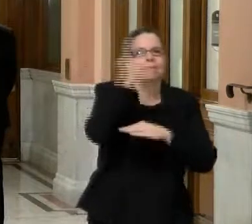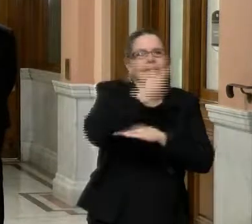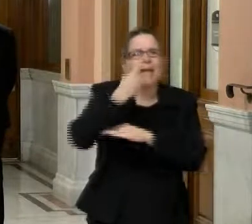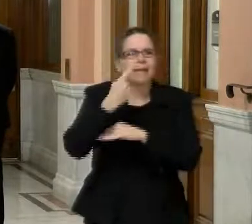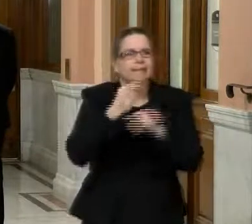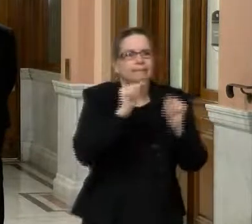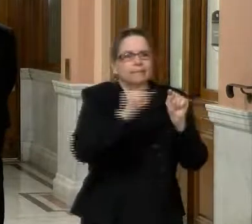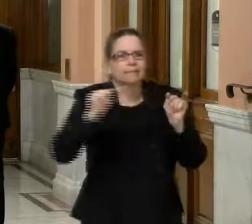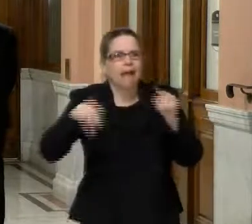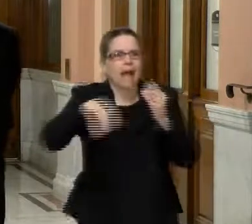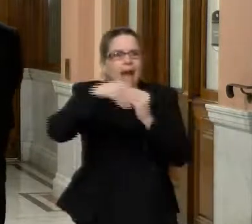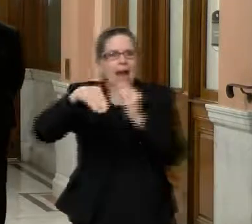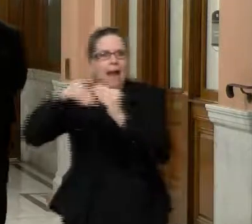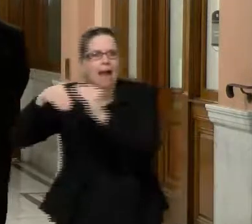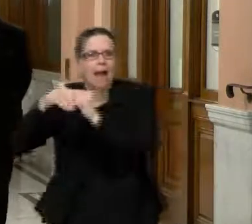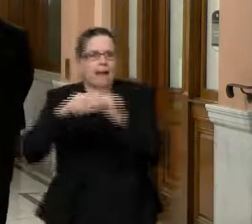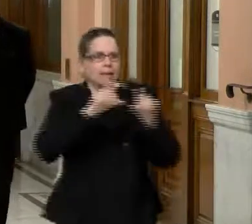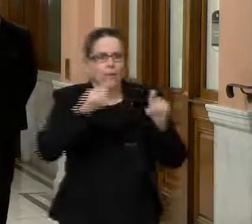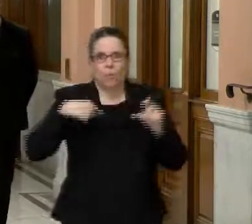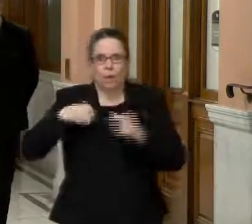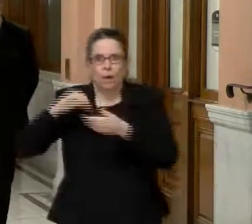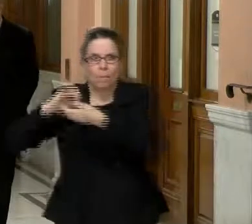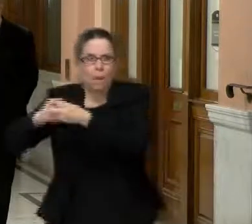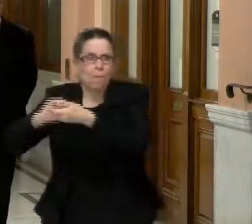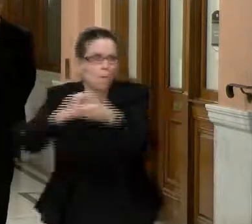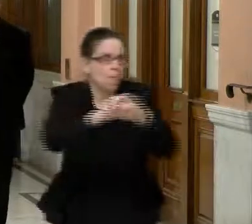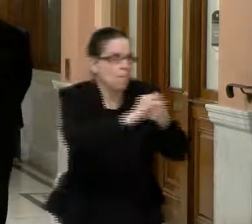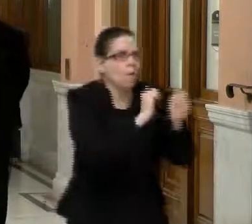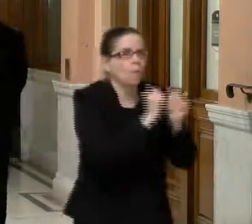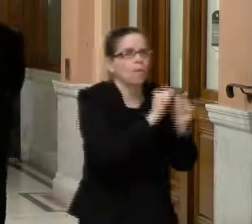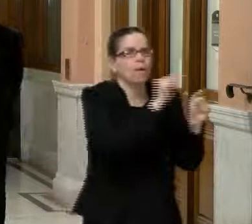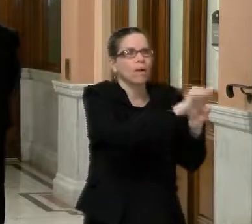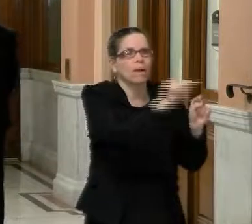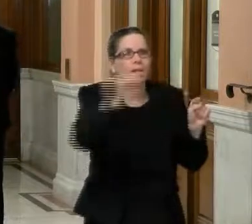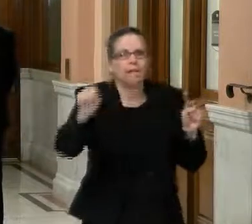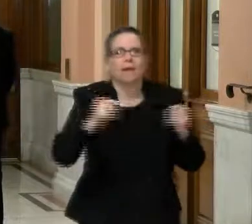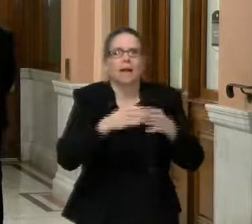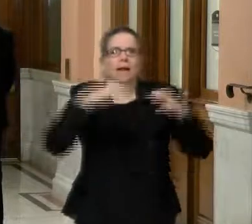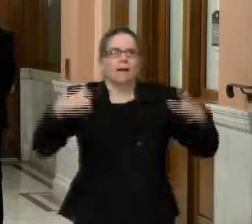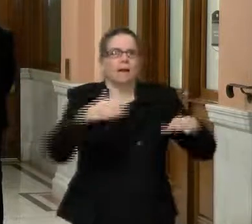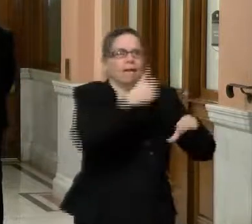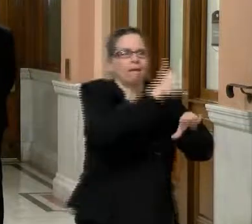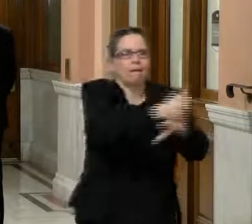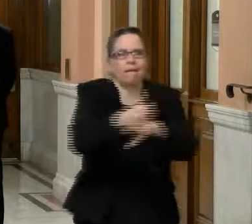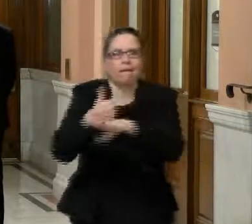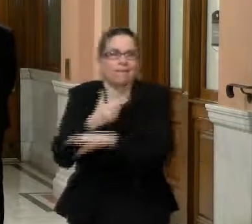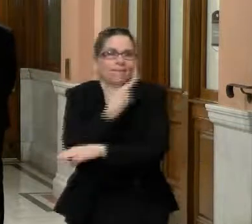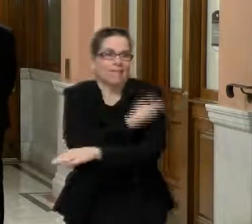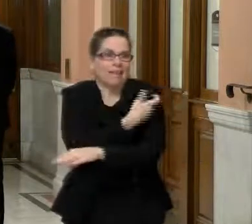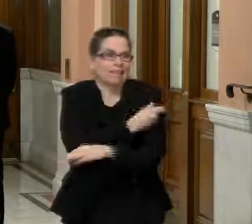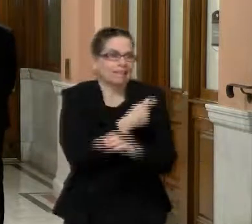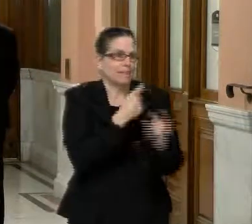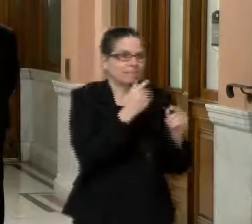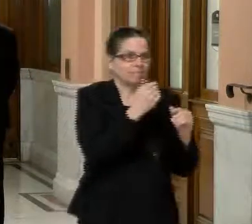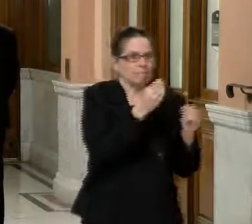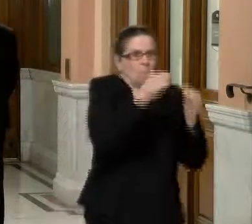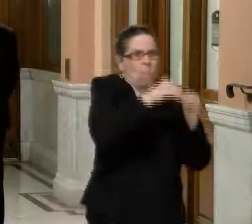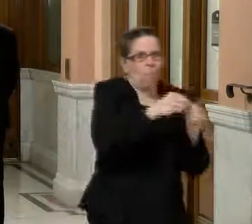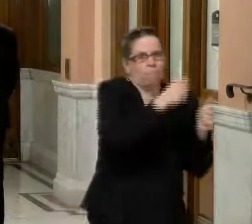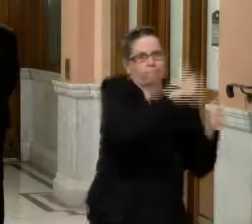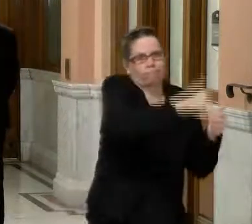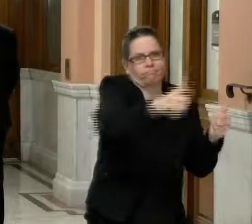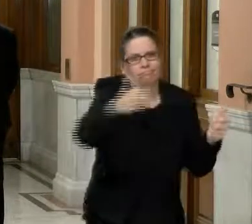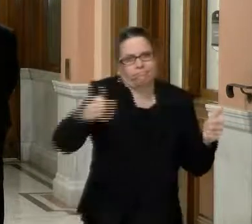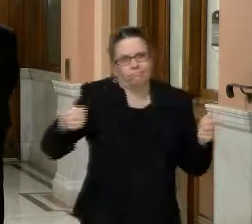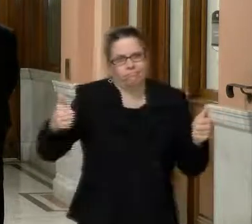partners that we're getting there helping us, uh, expand the possibilities there at the senior center and they're going to be